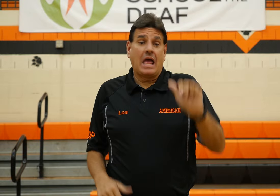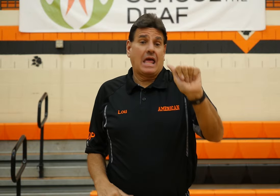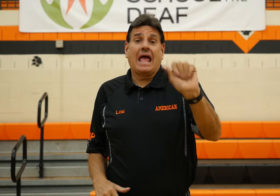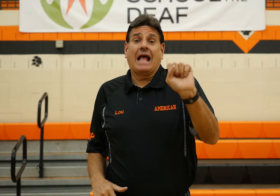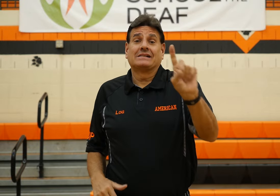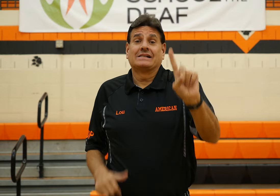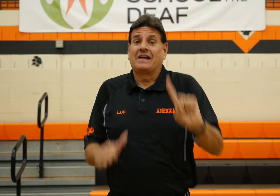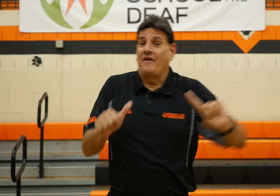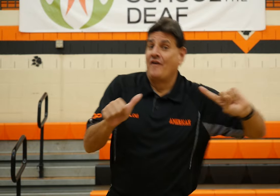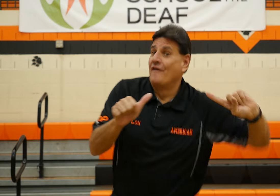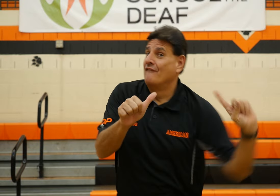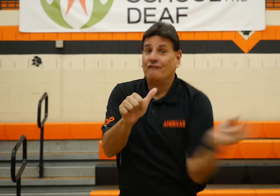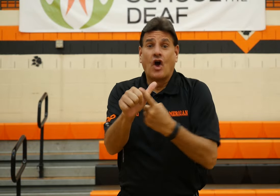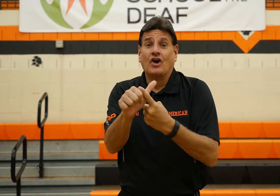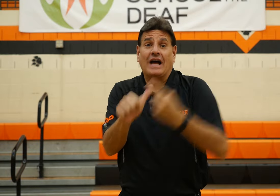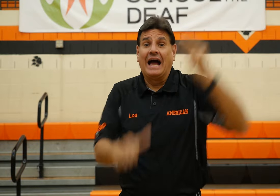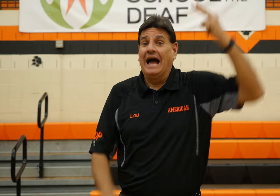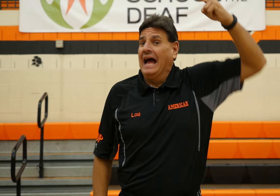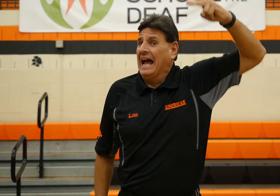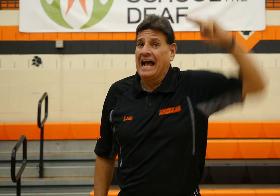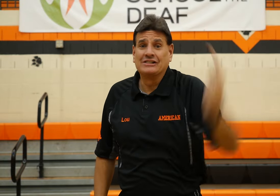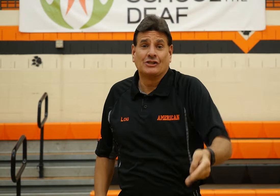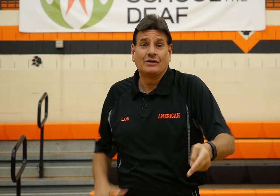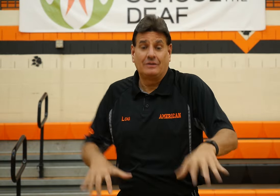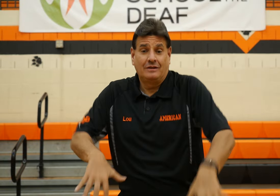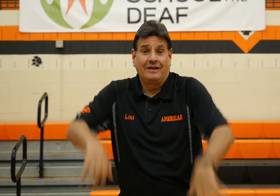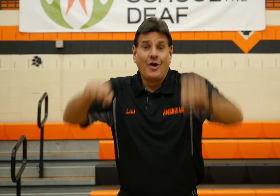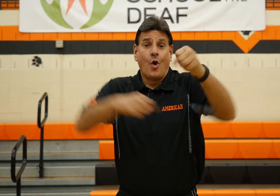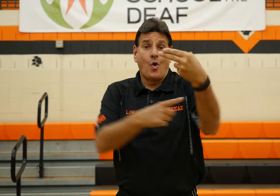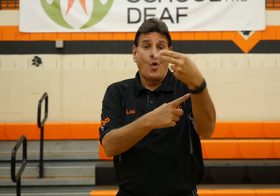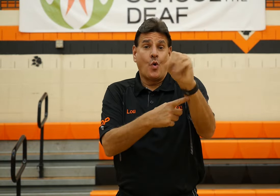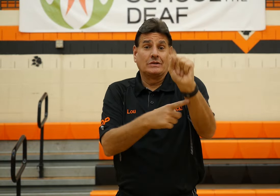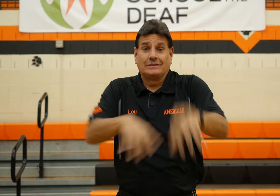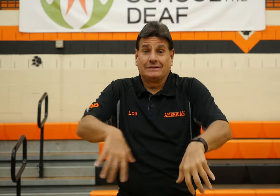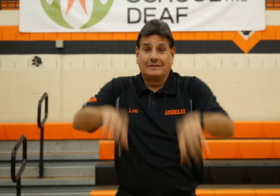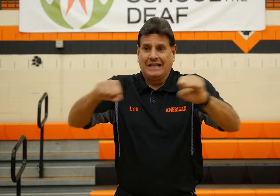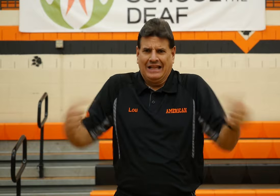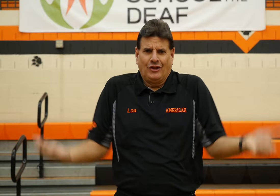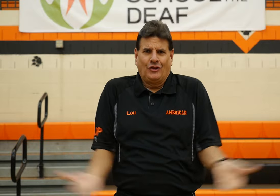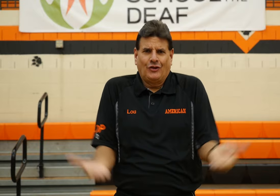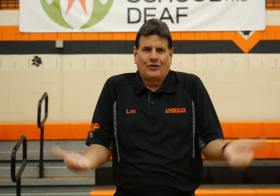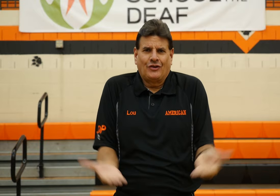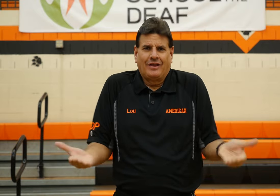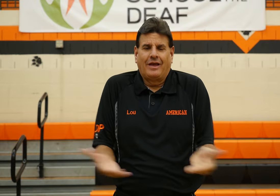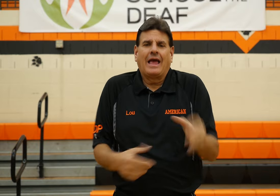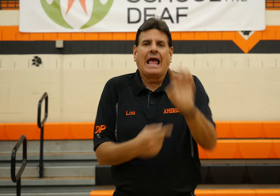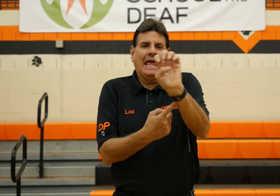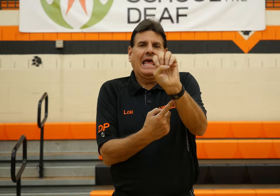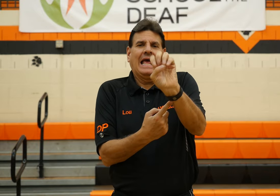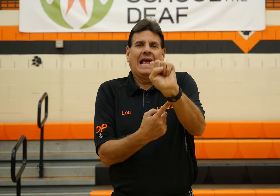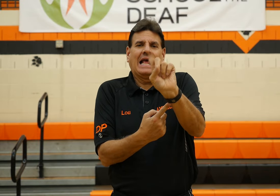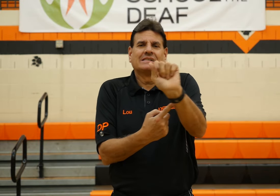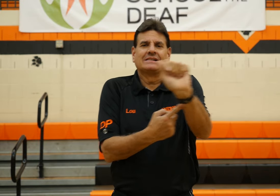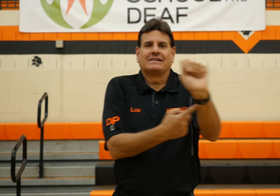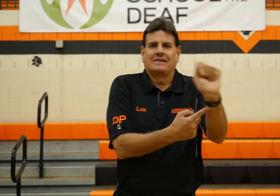announce. This is the first time in ASD's history that we will host, right here on campus,